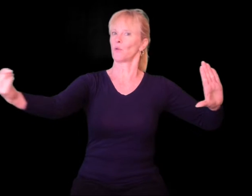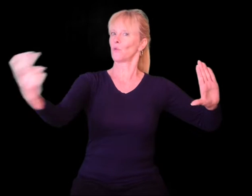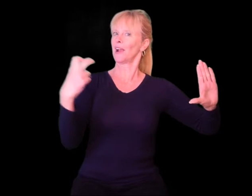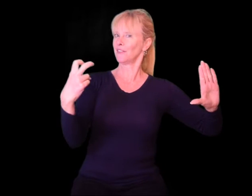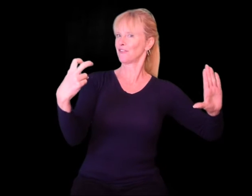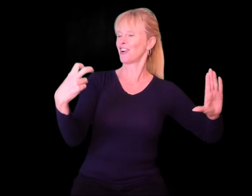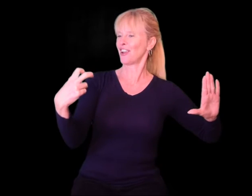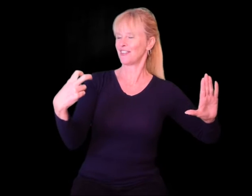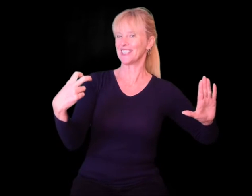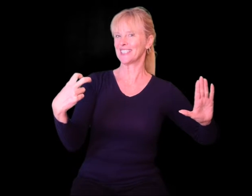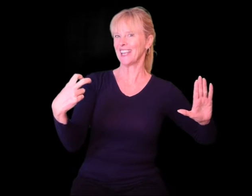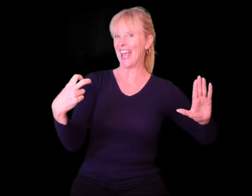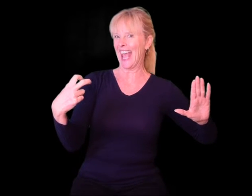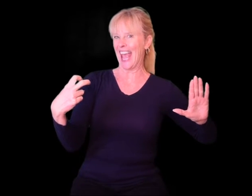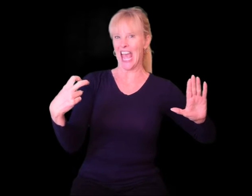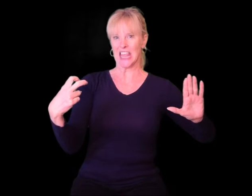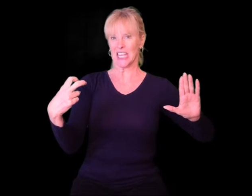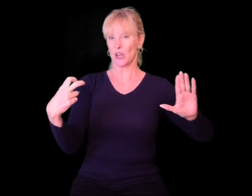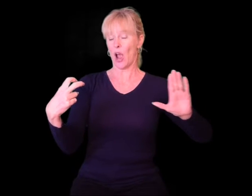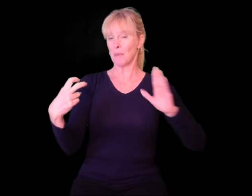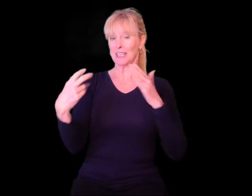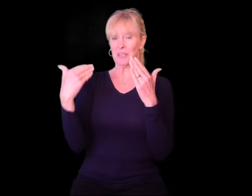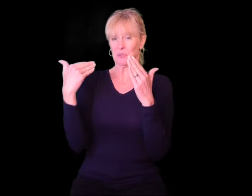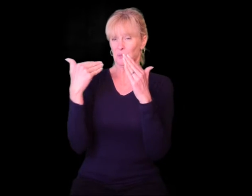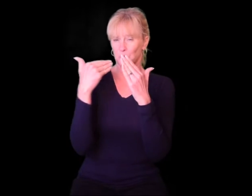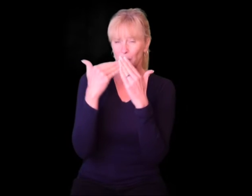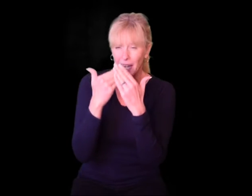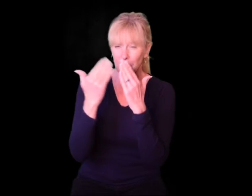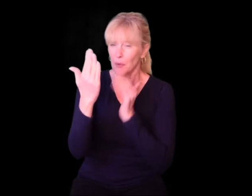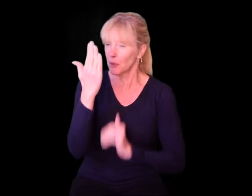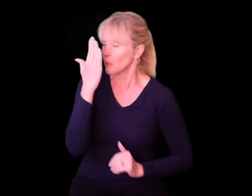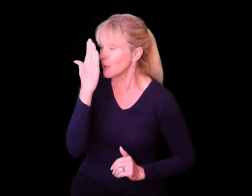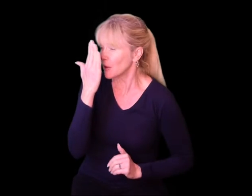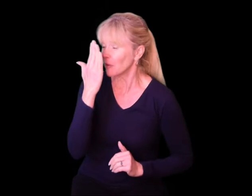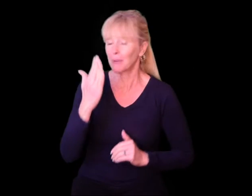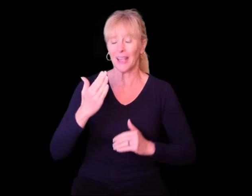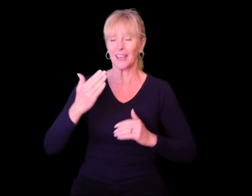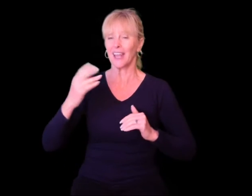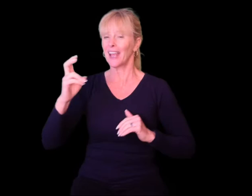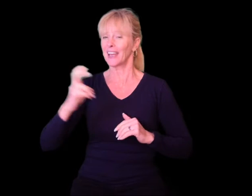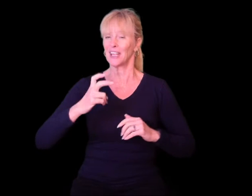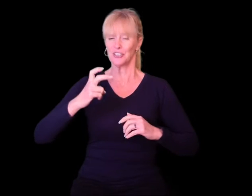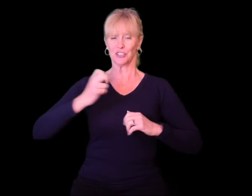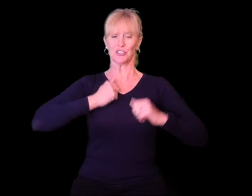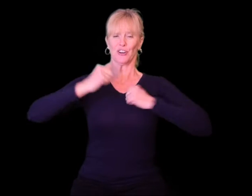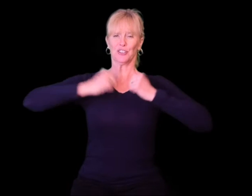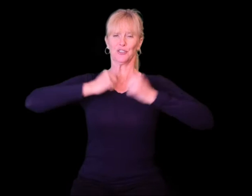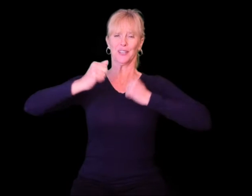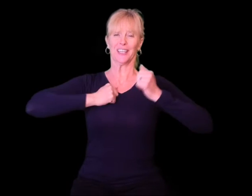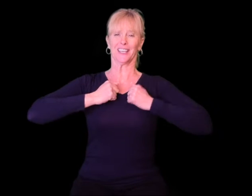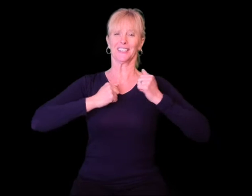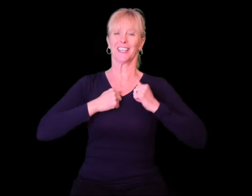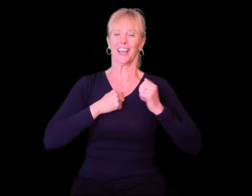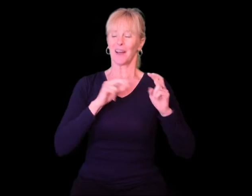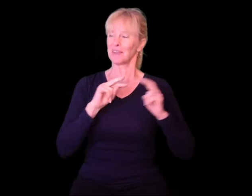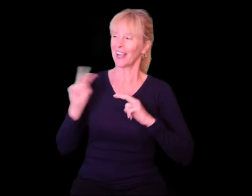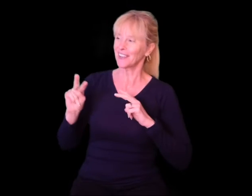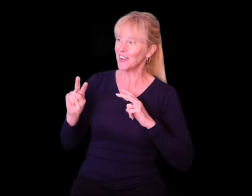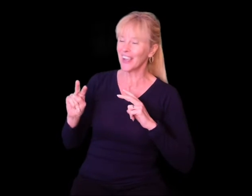right in front of us and then, I mean, he was right up on the window pane and he just started doing this and I'm like, look,